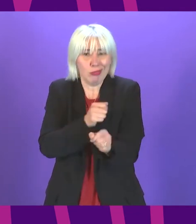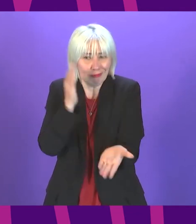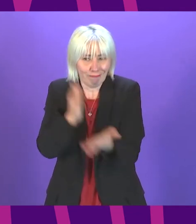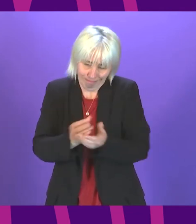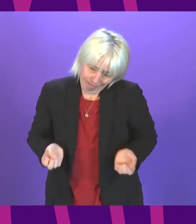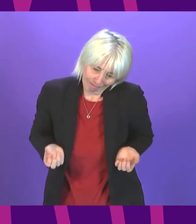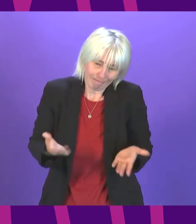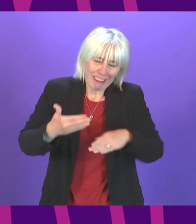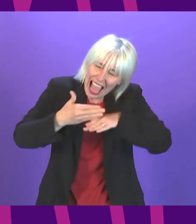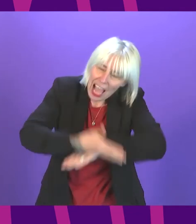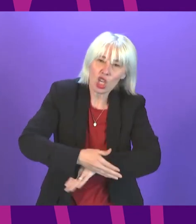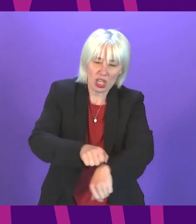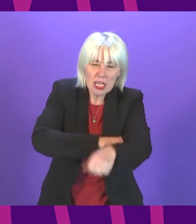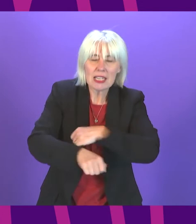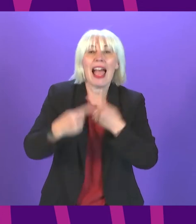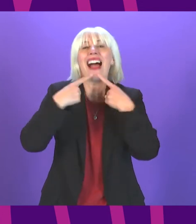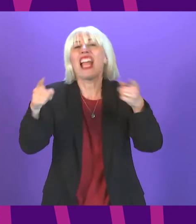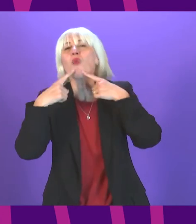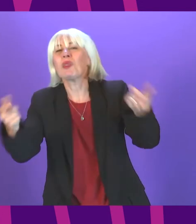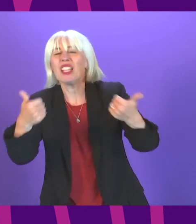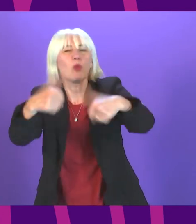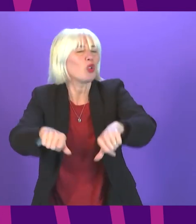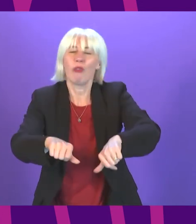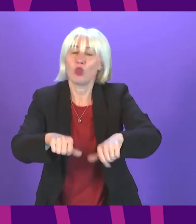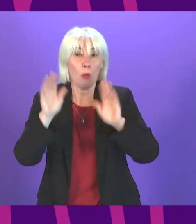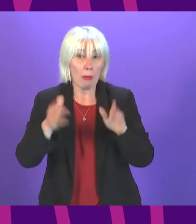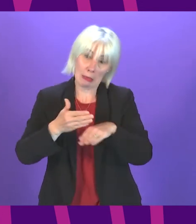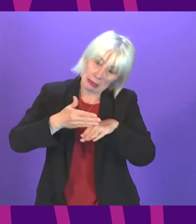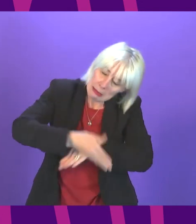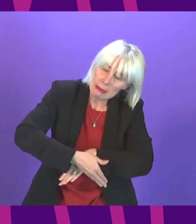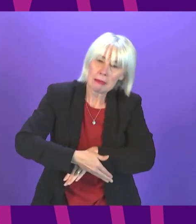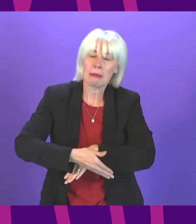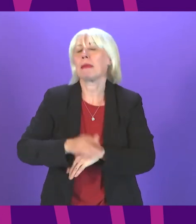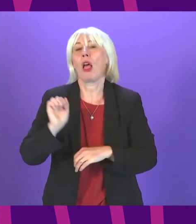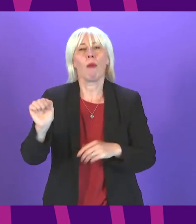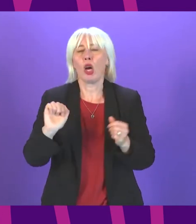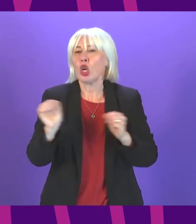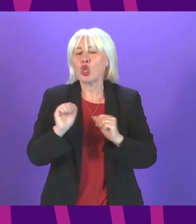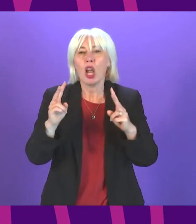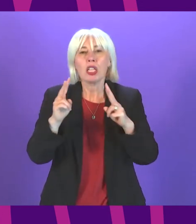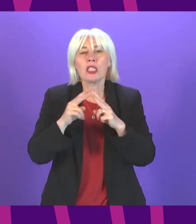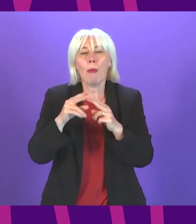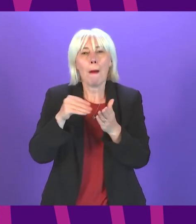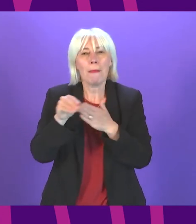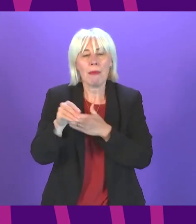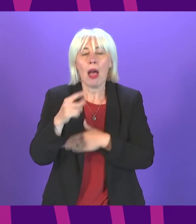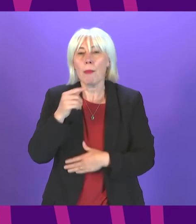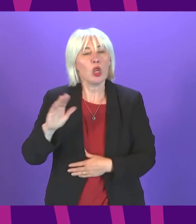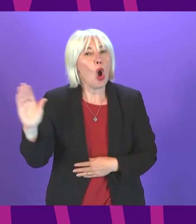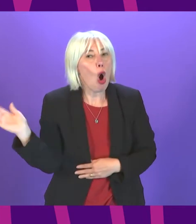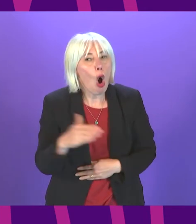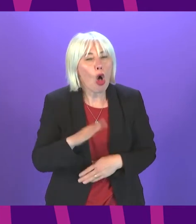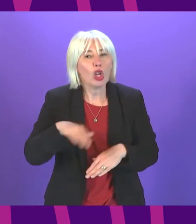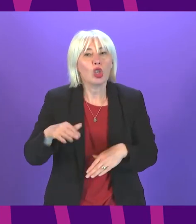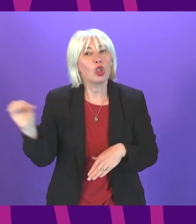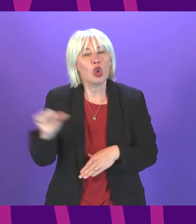delivered announcements alone don't do that not only has the government not delivered a doubling of the payment yet not all children who should get it get